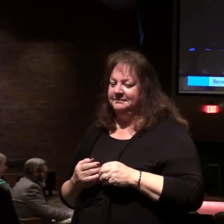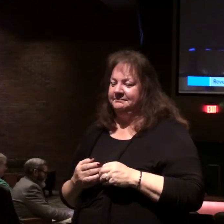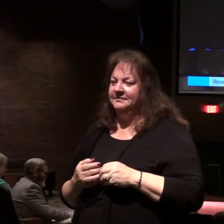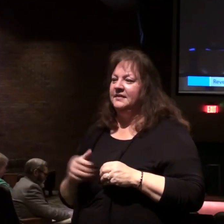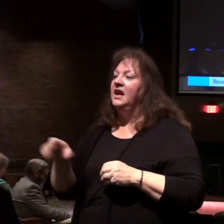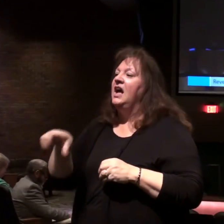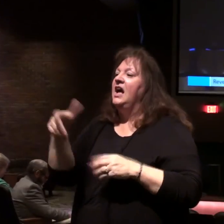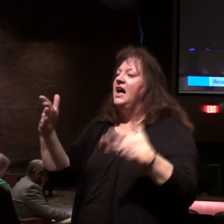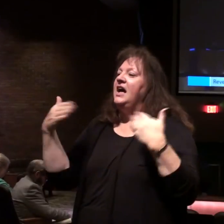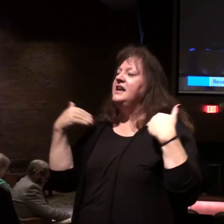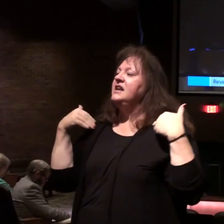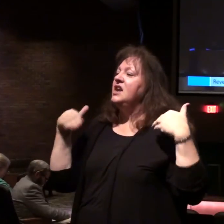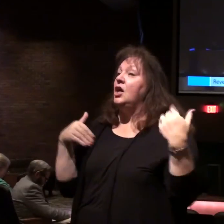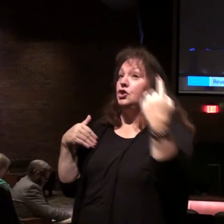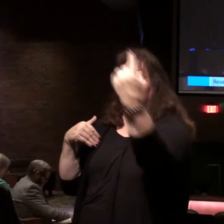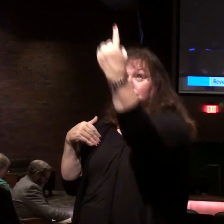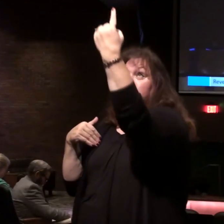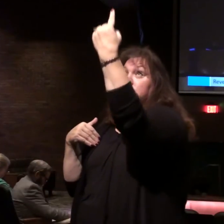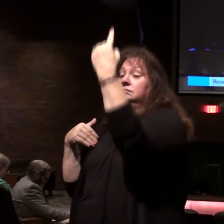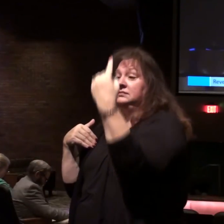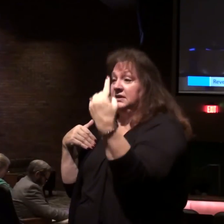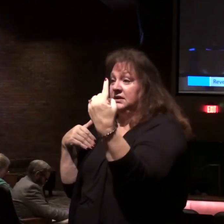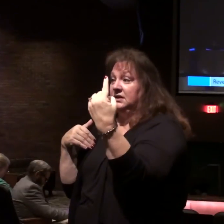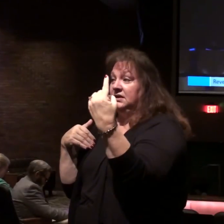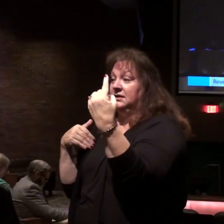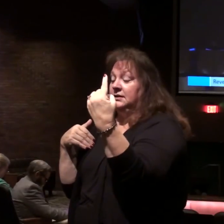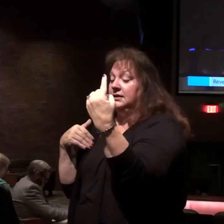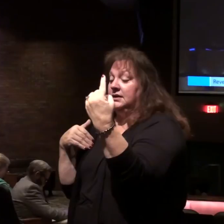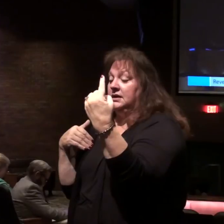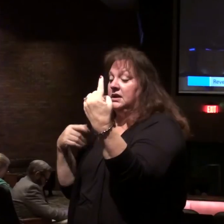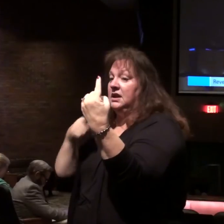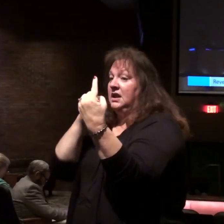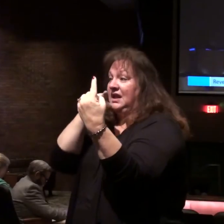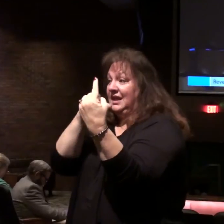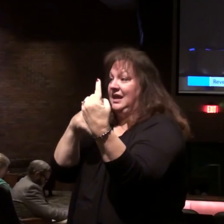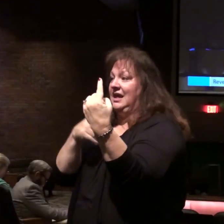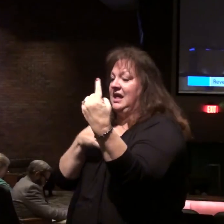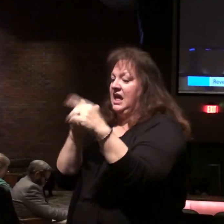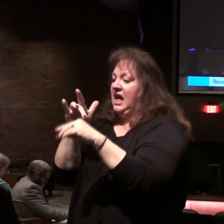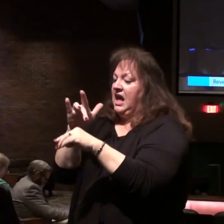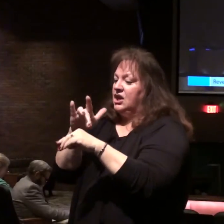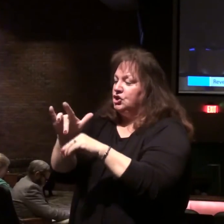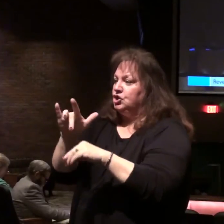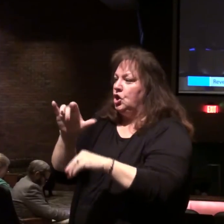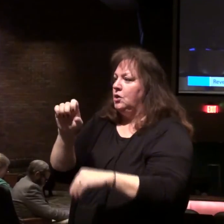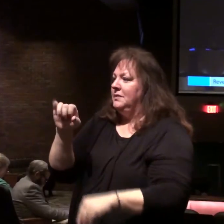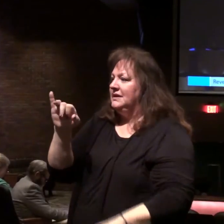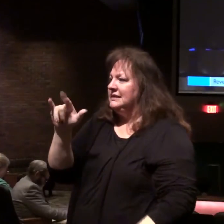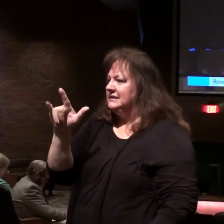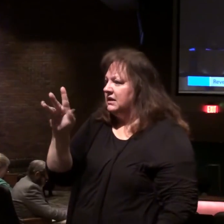Another angel came out of the temple, which is in heaven. He had a sharp sickle.